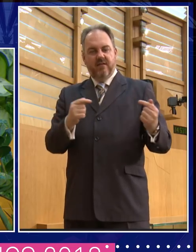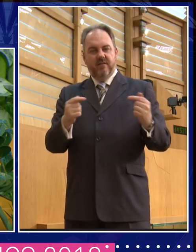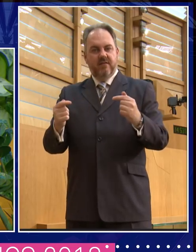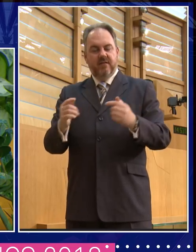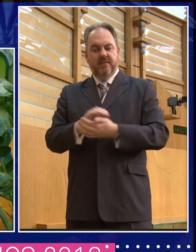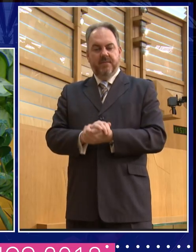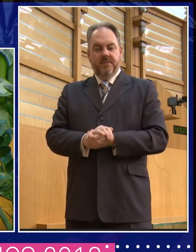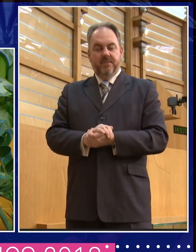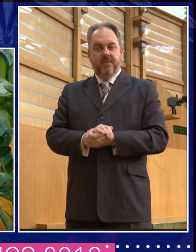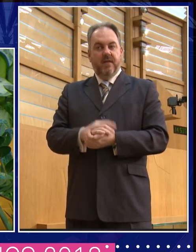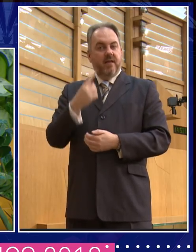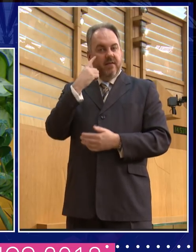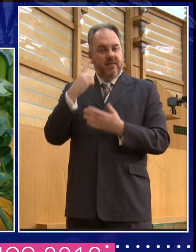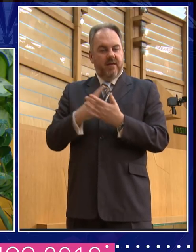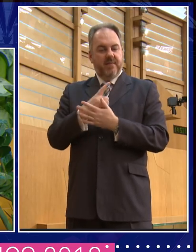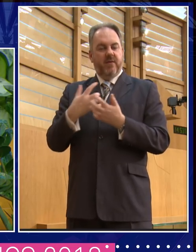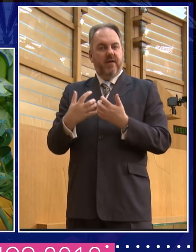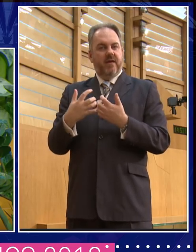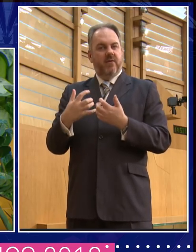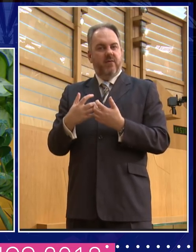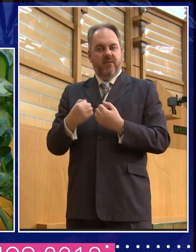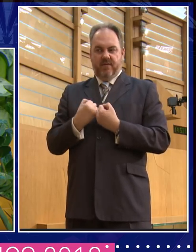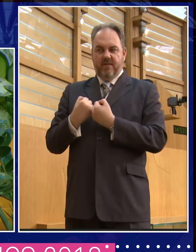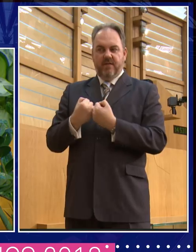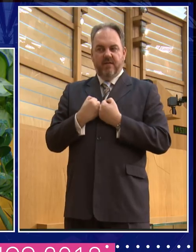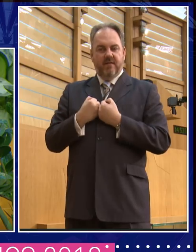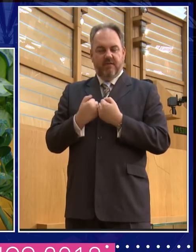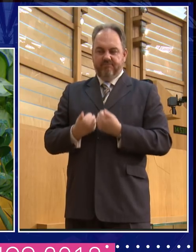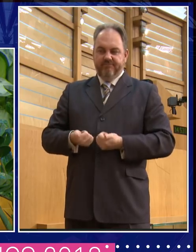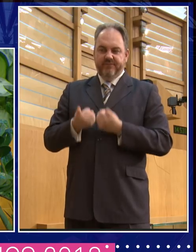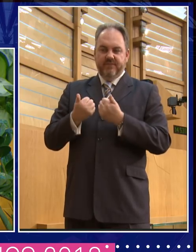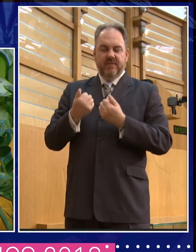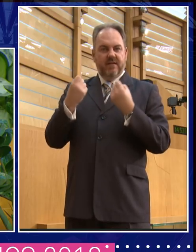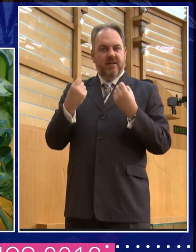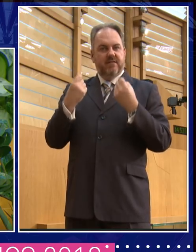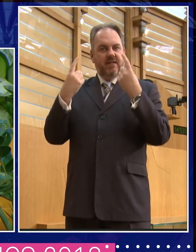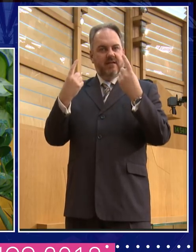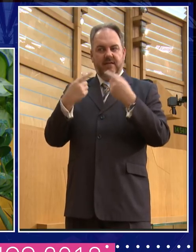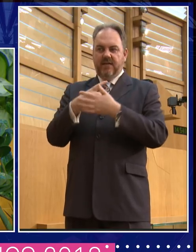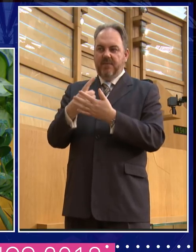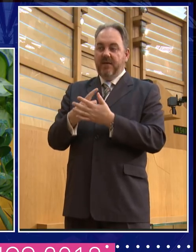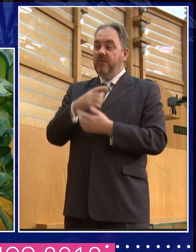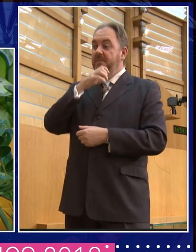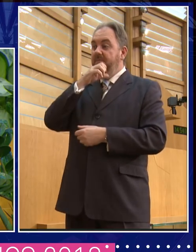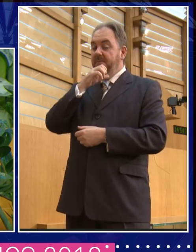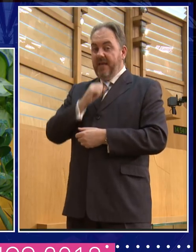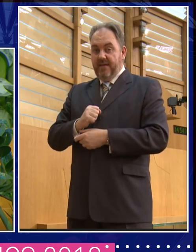revolutionized our understanding of how the men we see in ancient